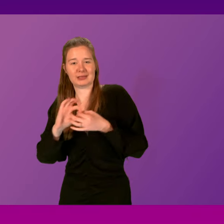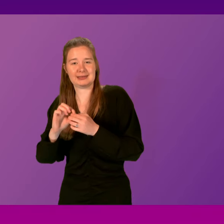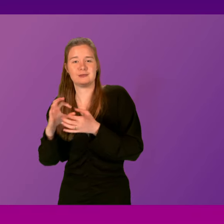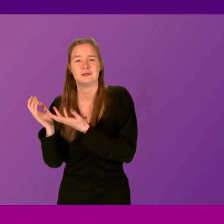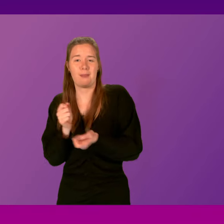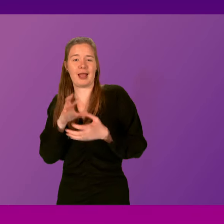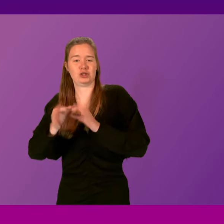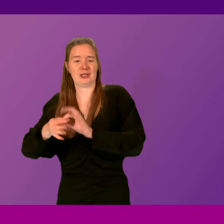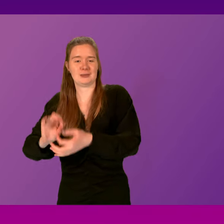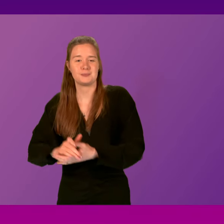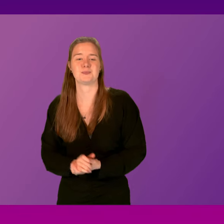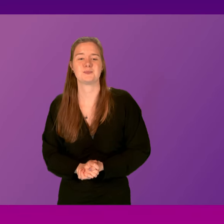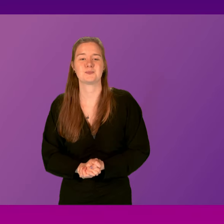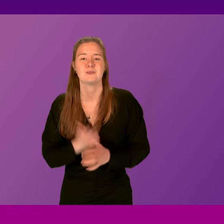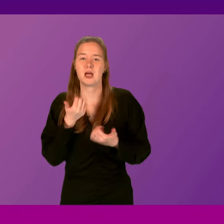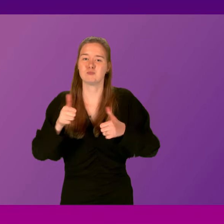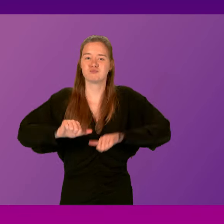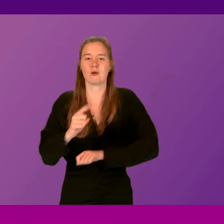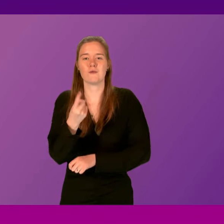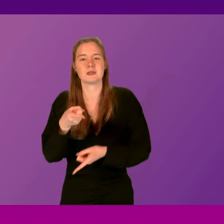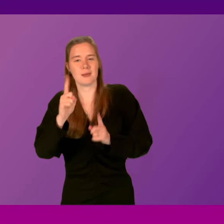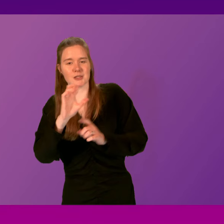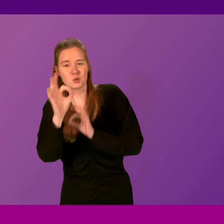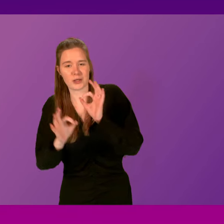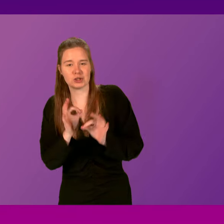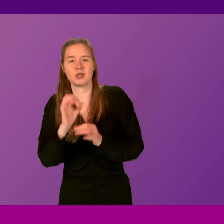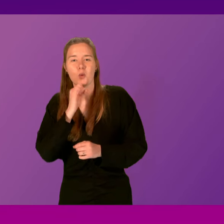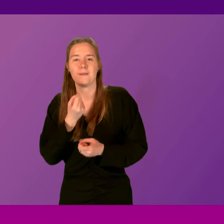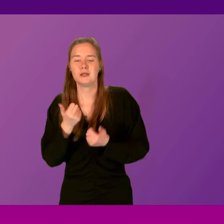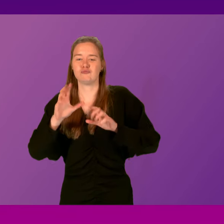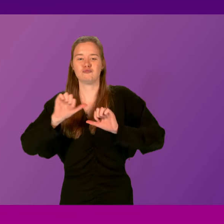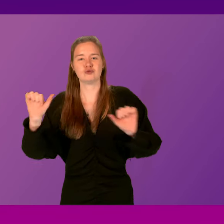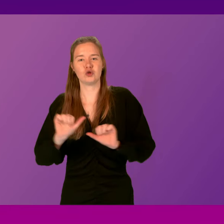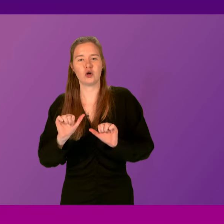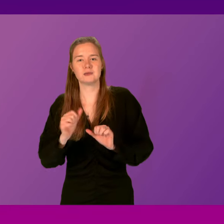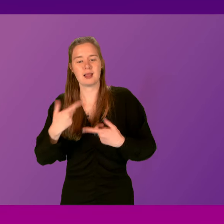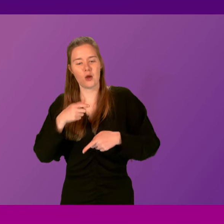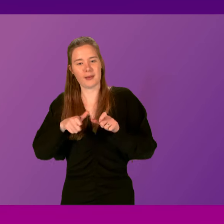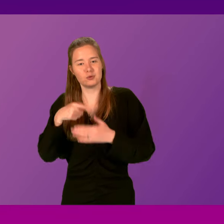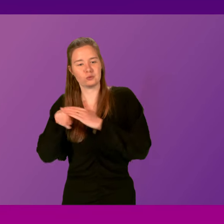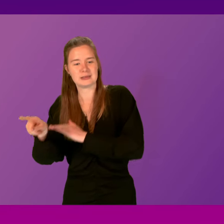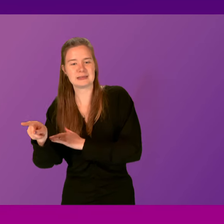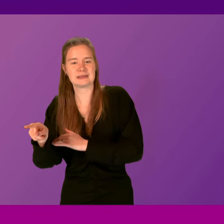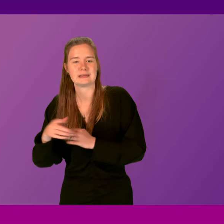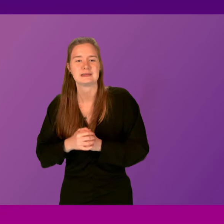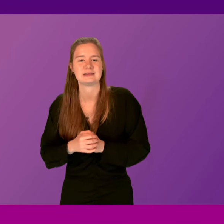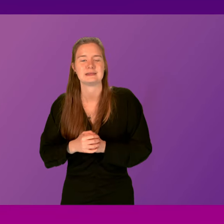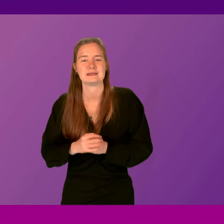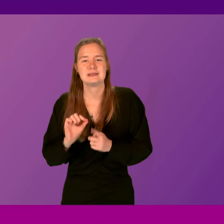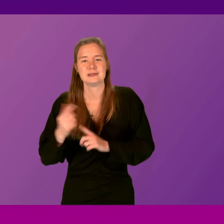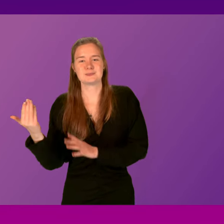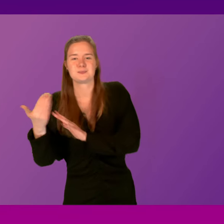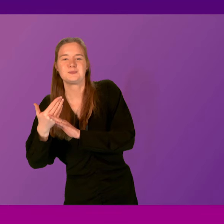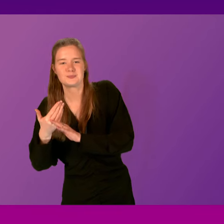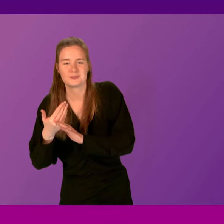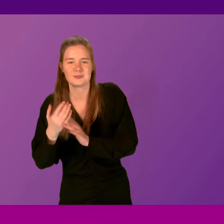chain. That concludes the First Minister's questions. will be a short suspension now to allow those leaving. Point of order, Kenneth Gibson.